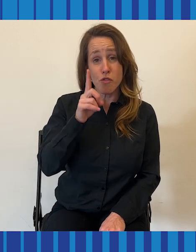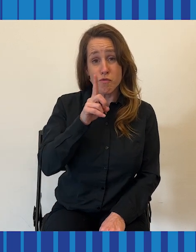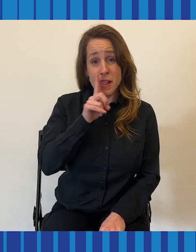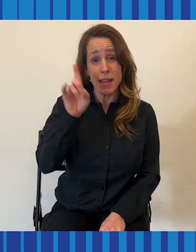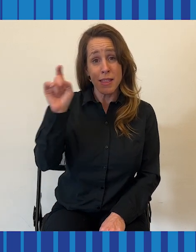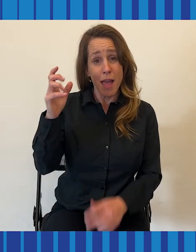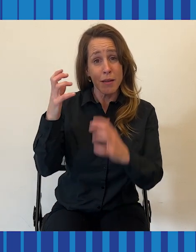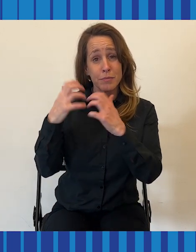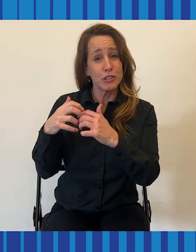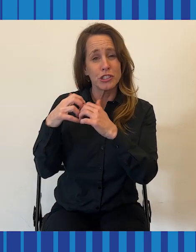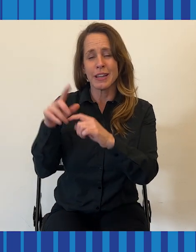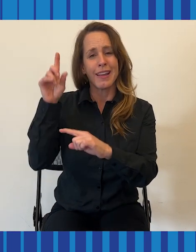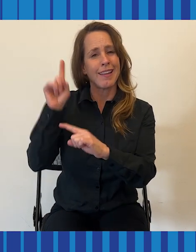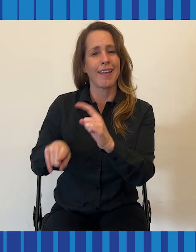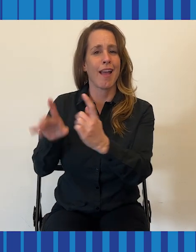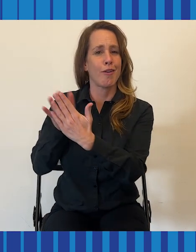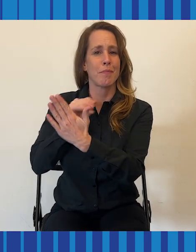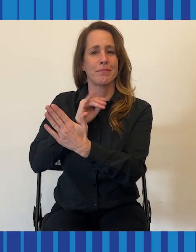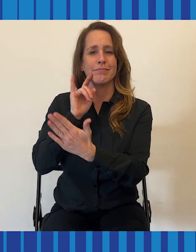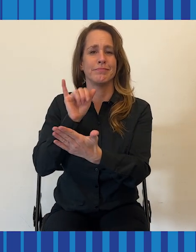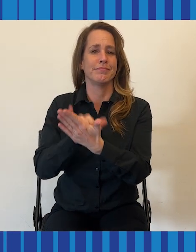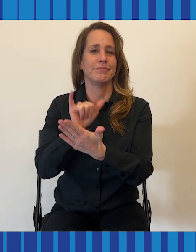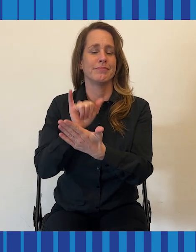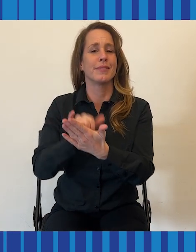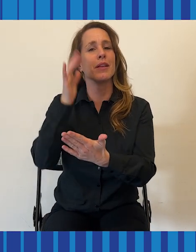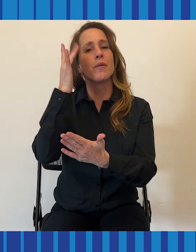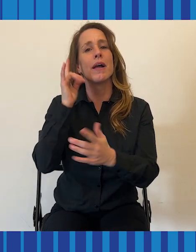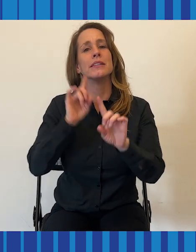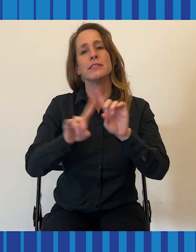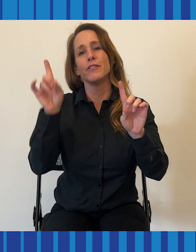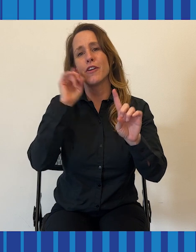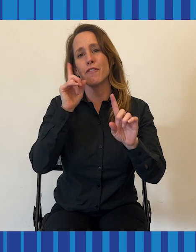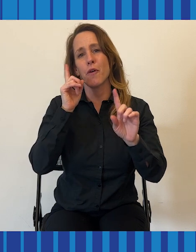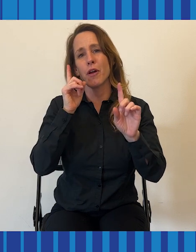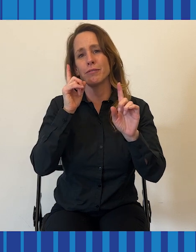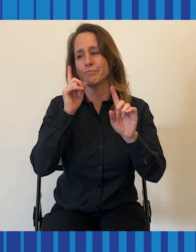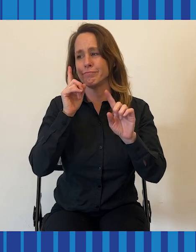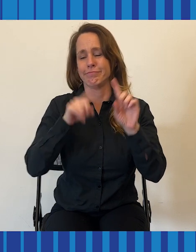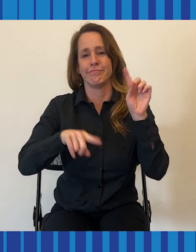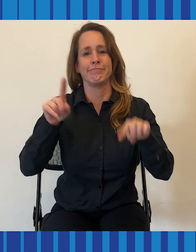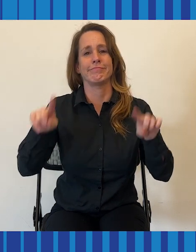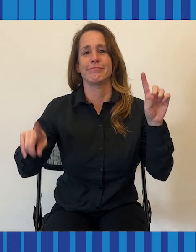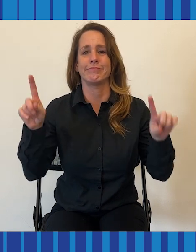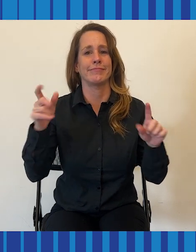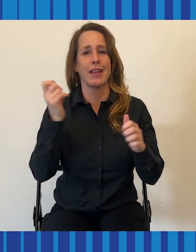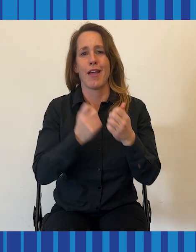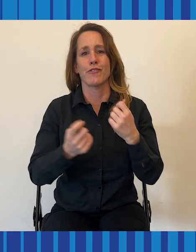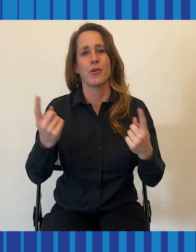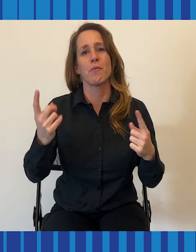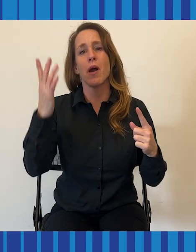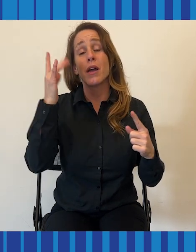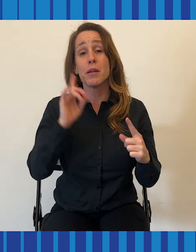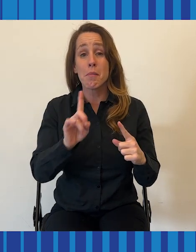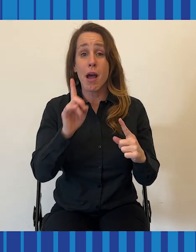I think at the end of the day, you cannot replicate it. It's different for everybody.